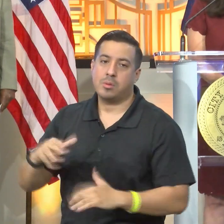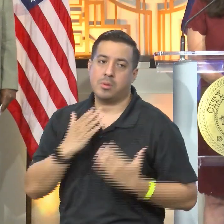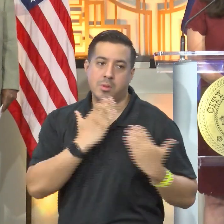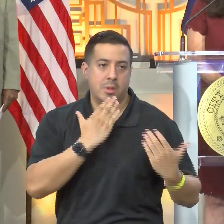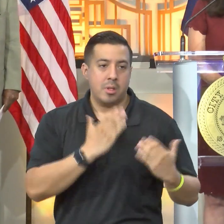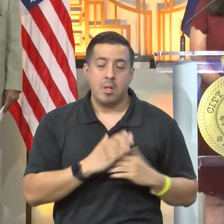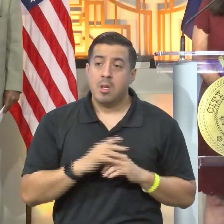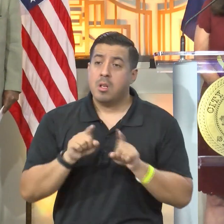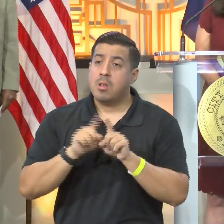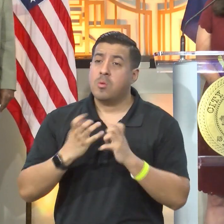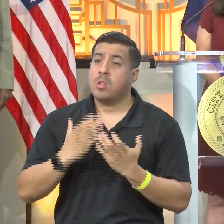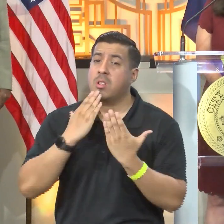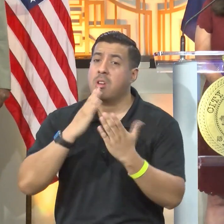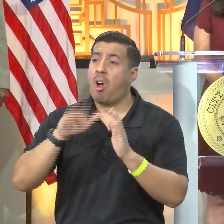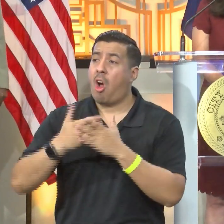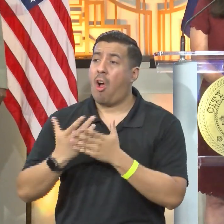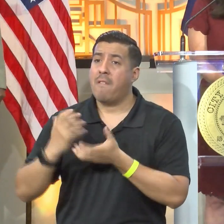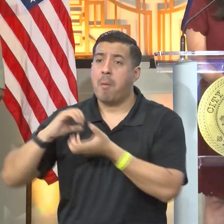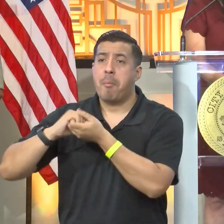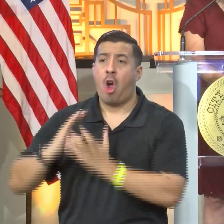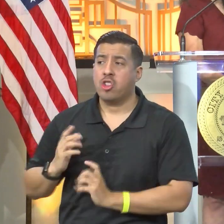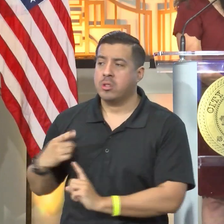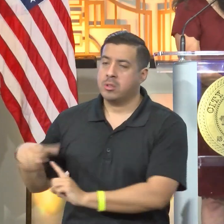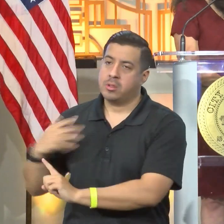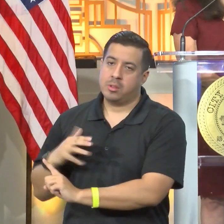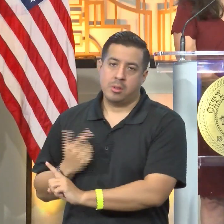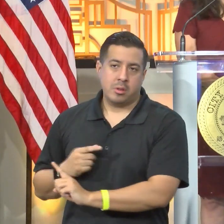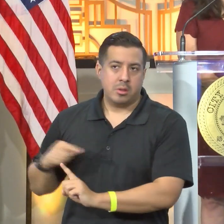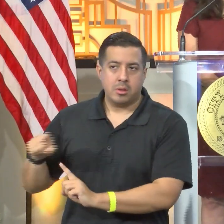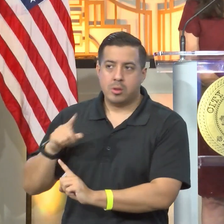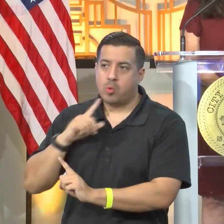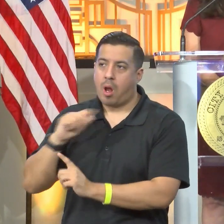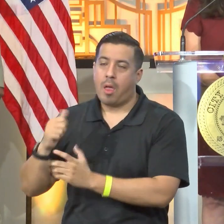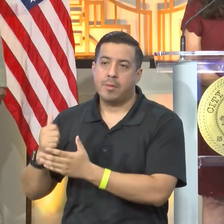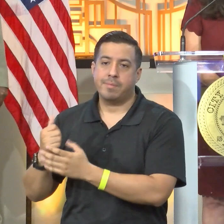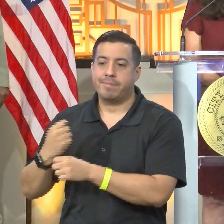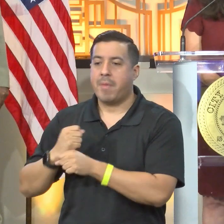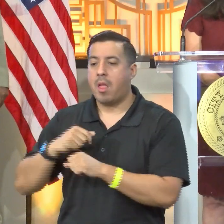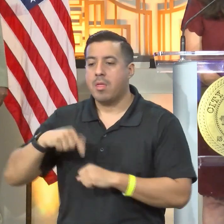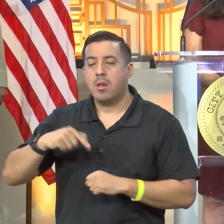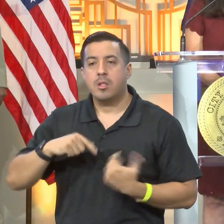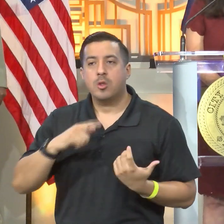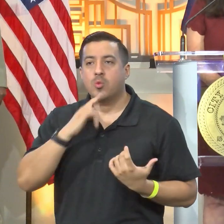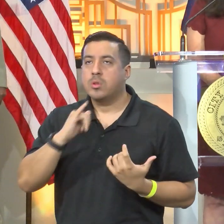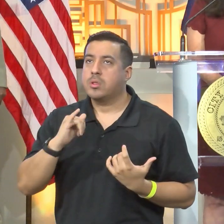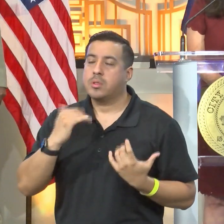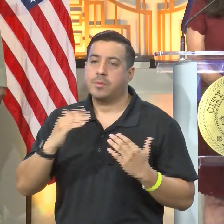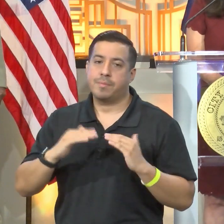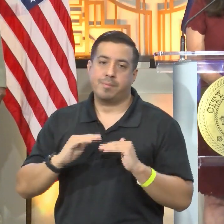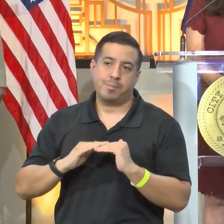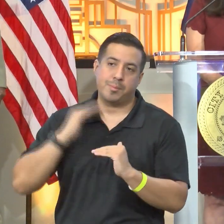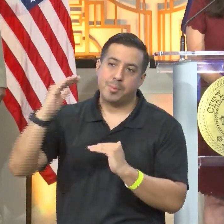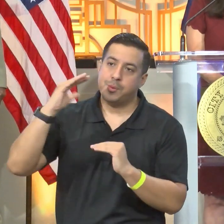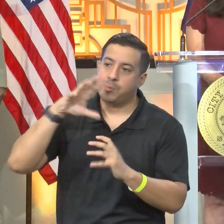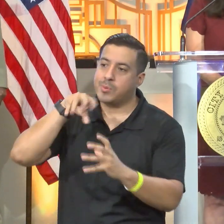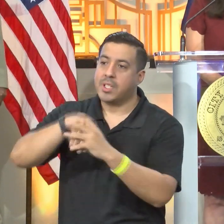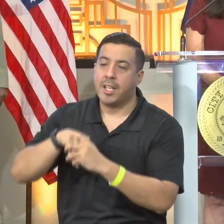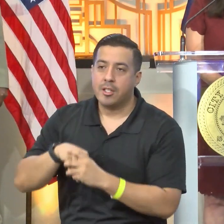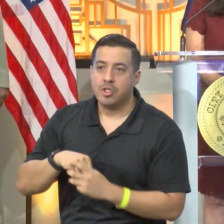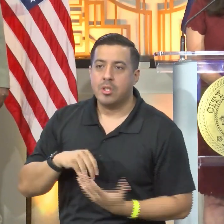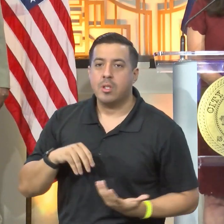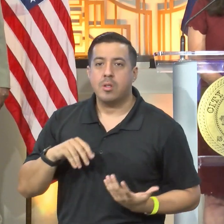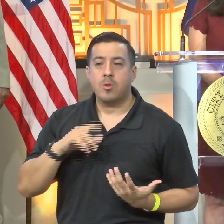also want to just say thank you to the partners. You have made this an extraordinarily engaging and